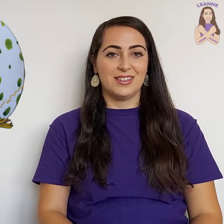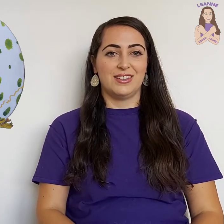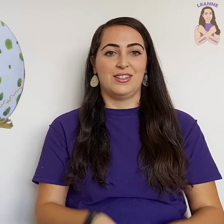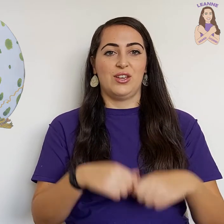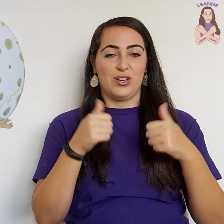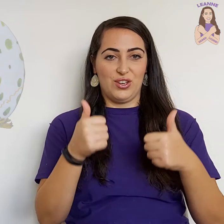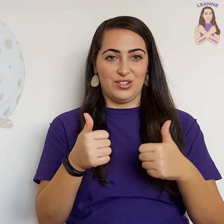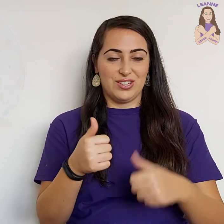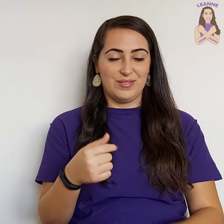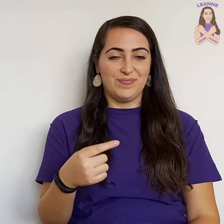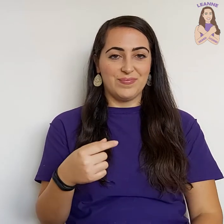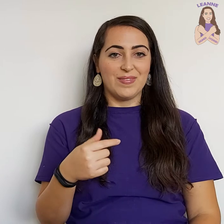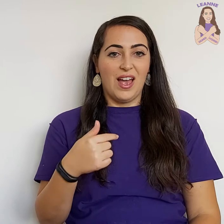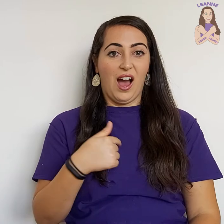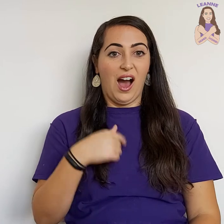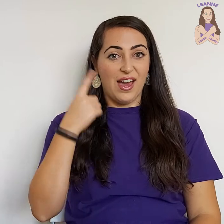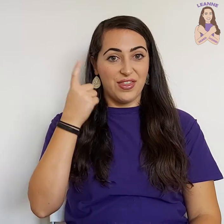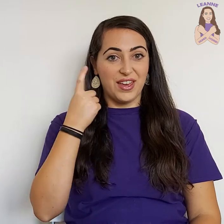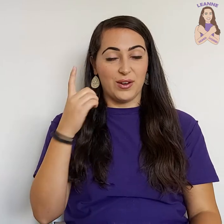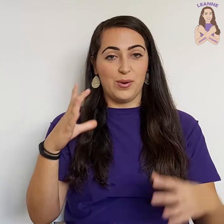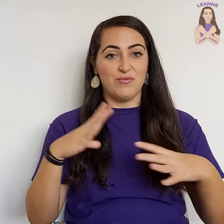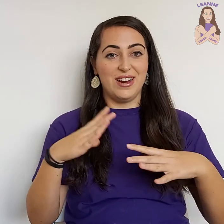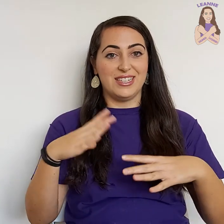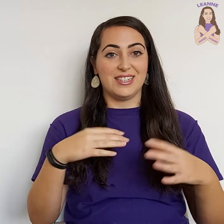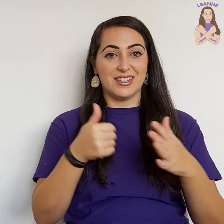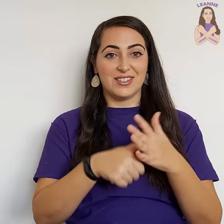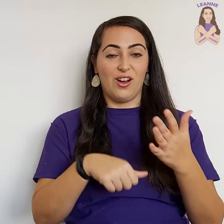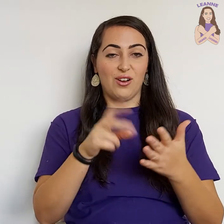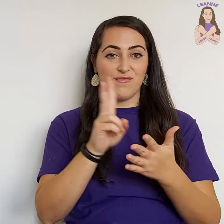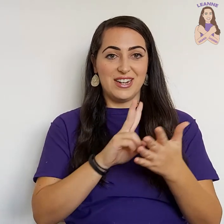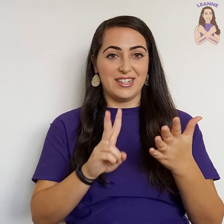Good. I think we're ready to start reading.